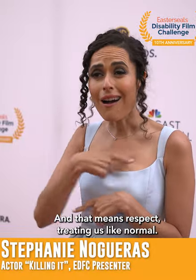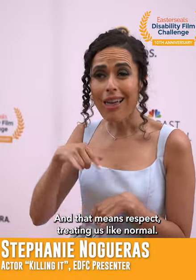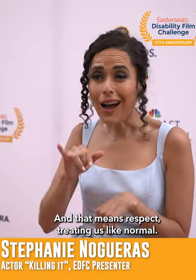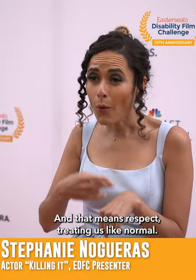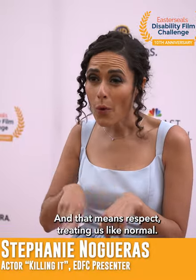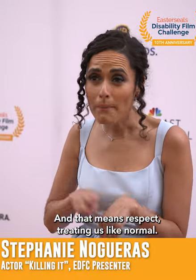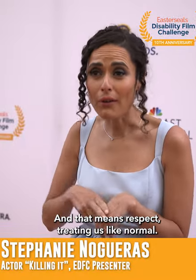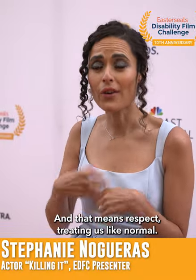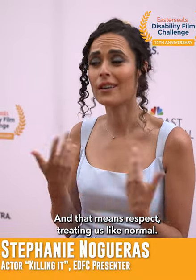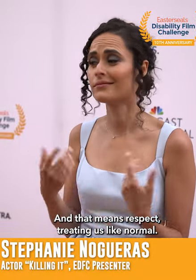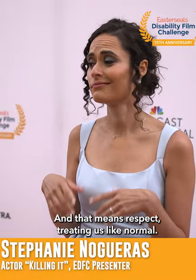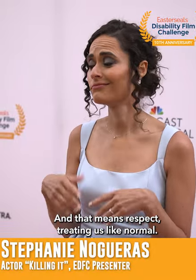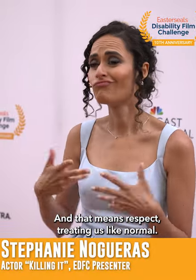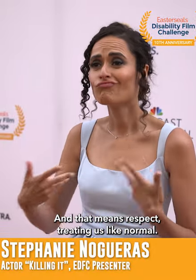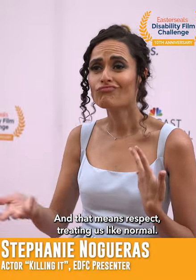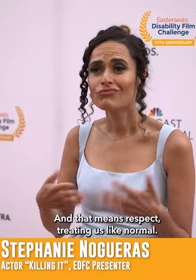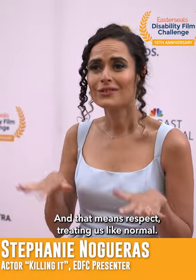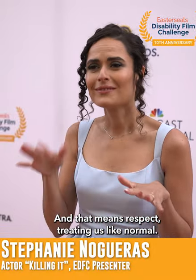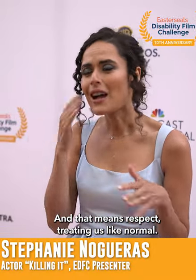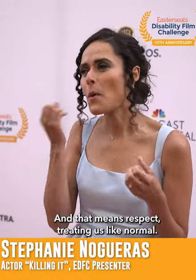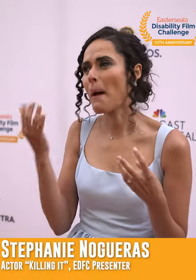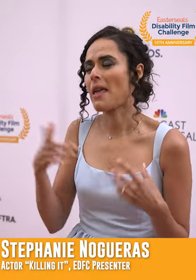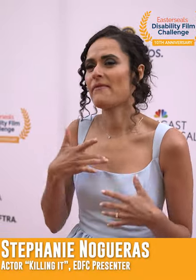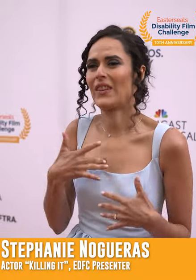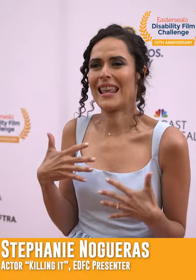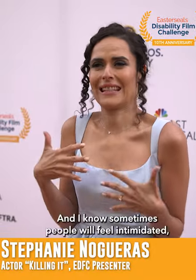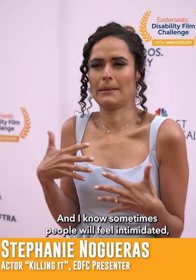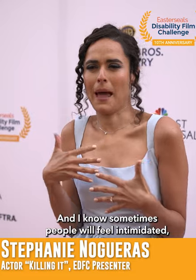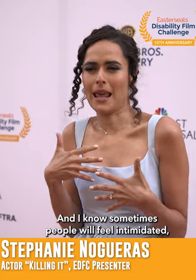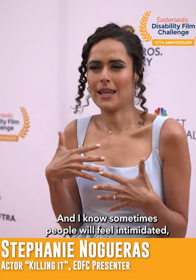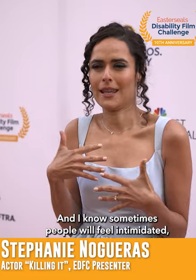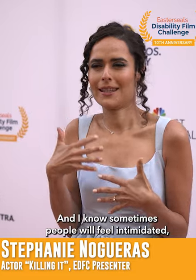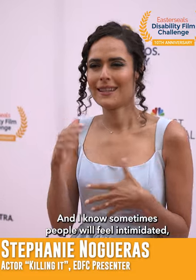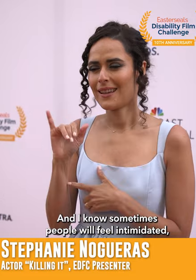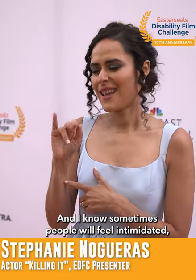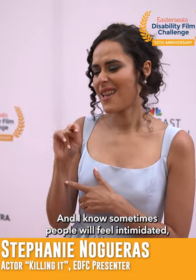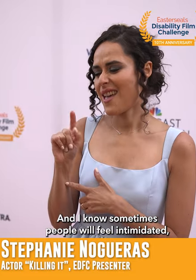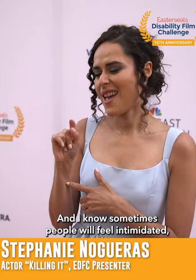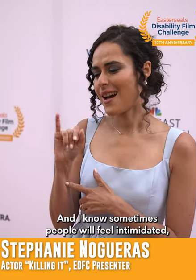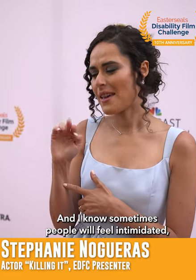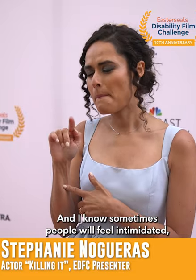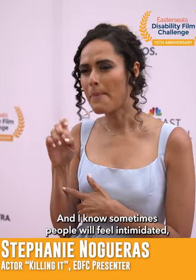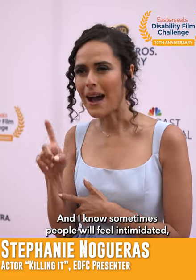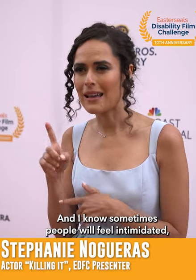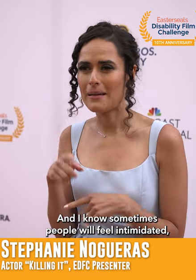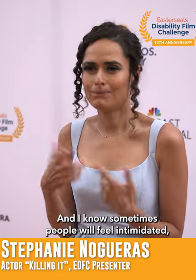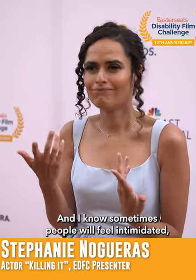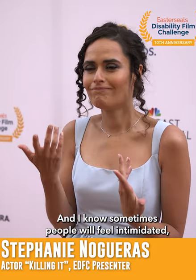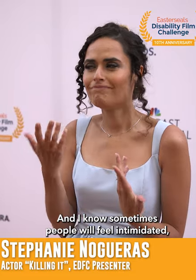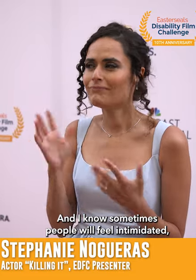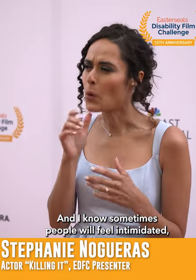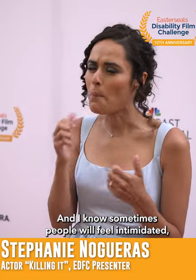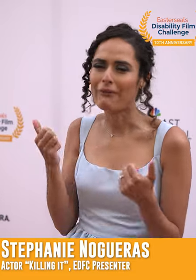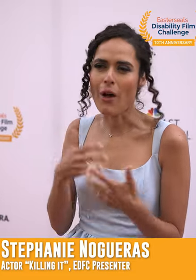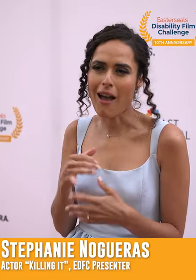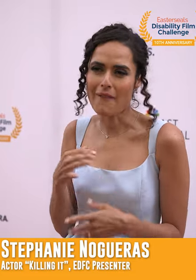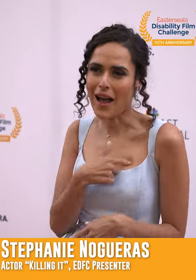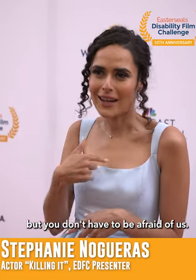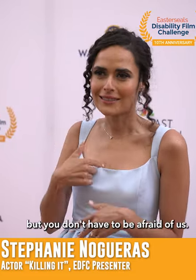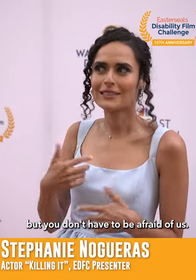respect, treating us like normal and I know sometimes people will feel intimidated but you